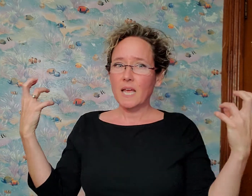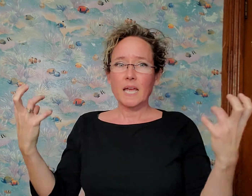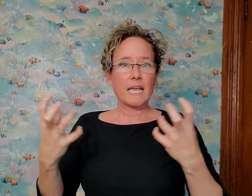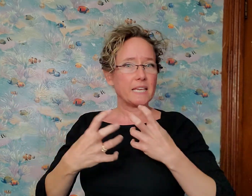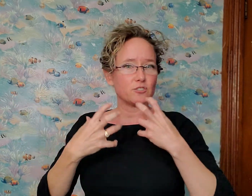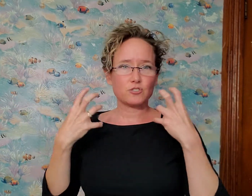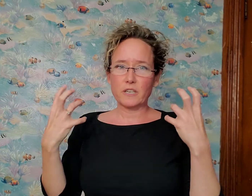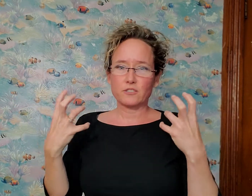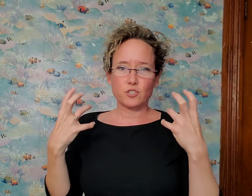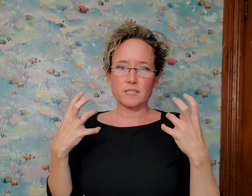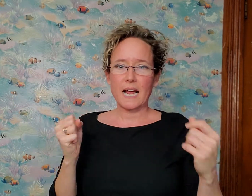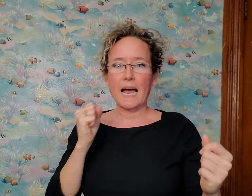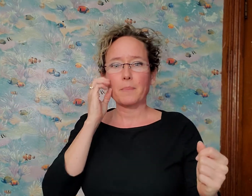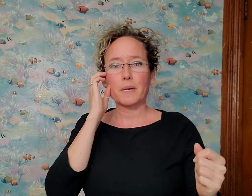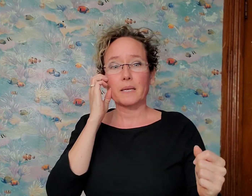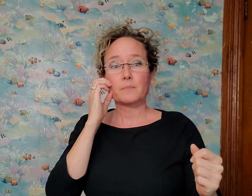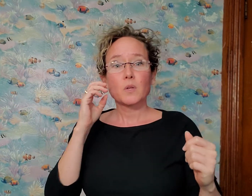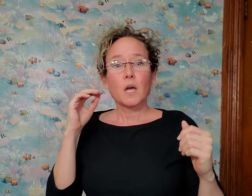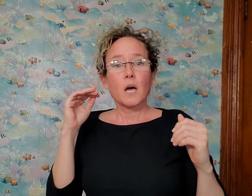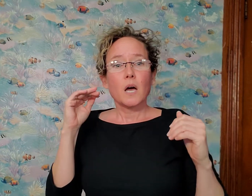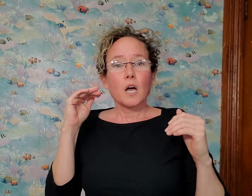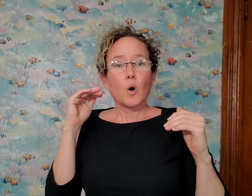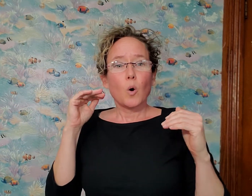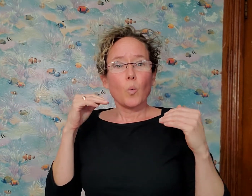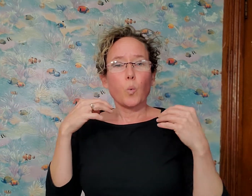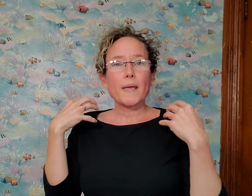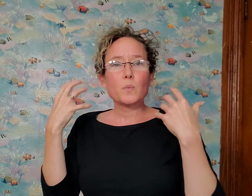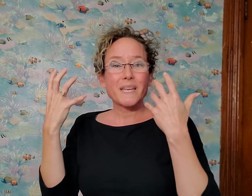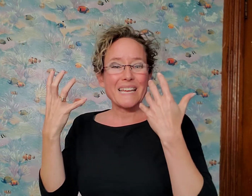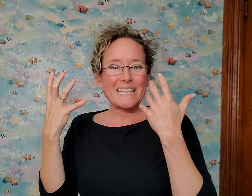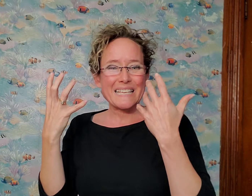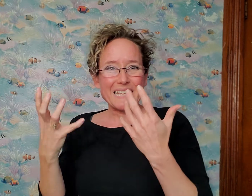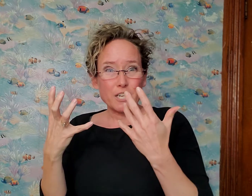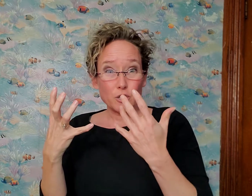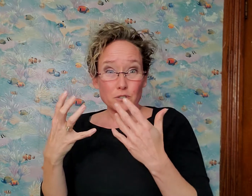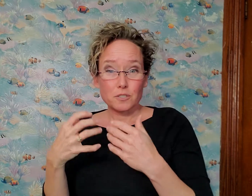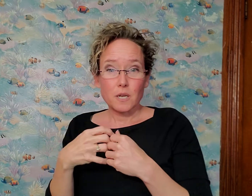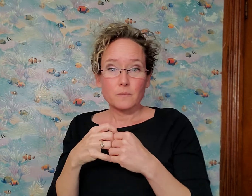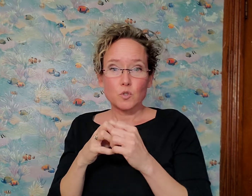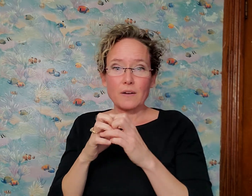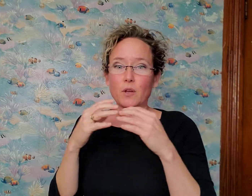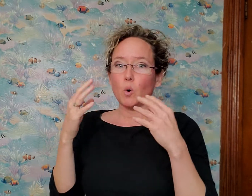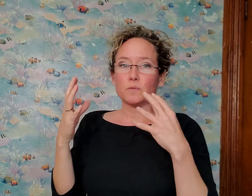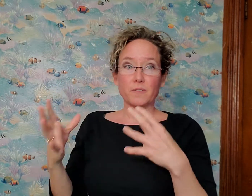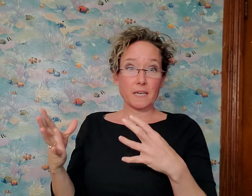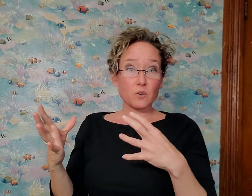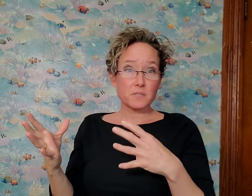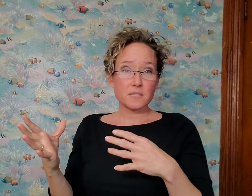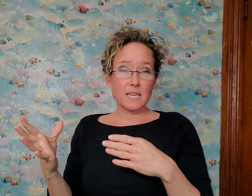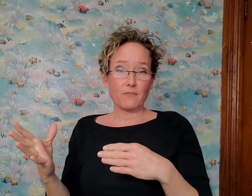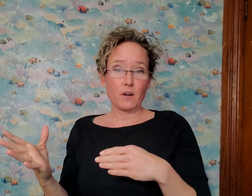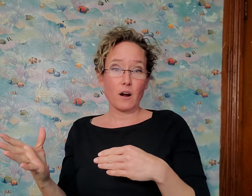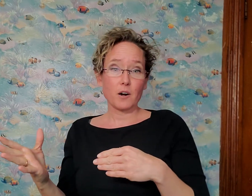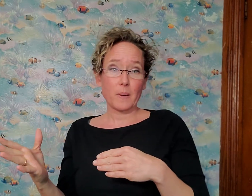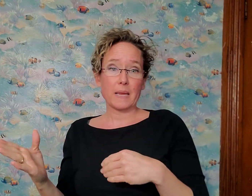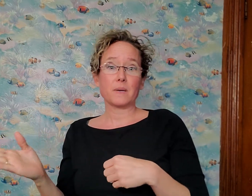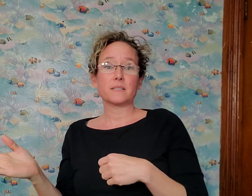it's just not happening. We went years driving old vehicles to save on car payments,